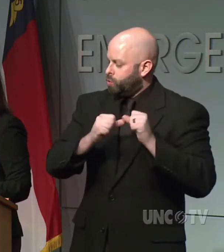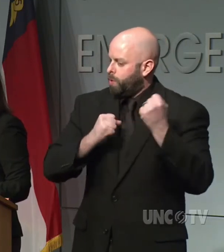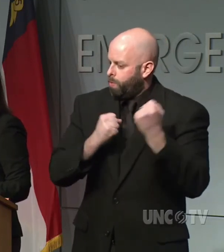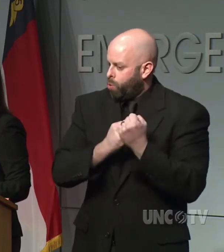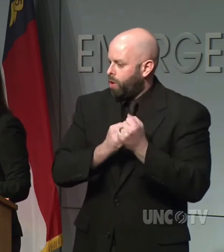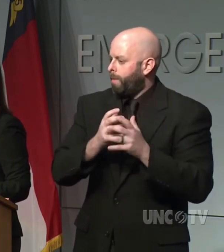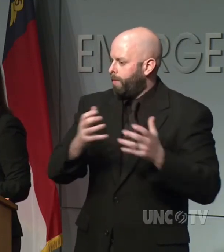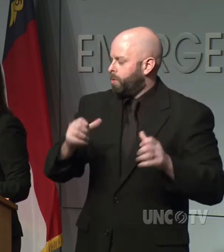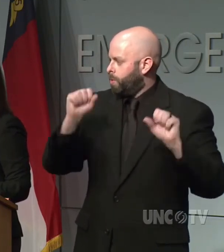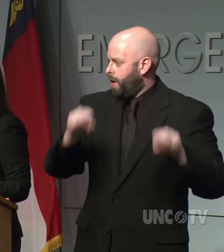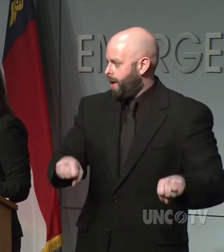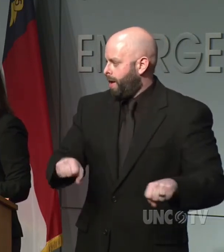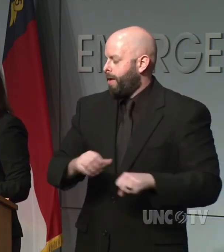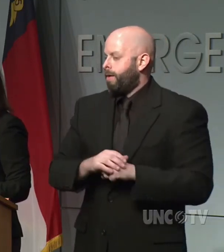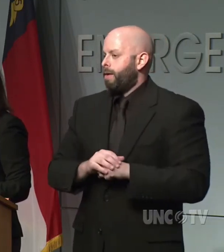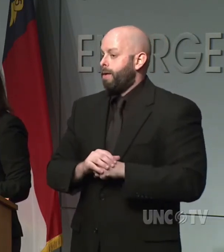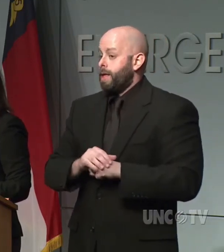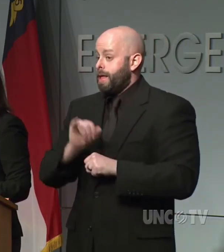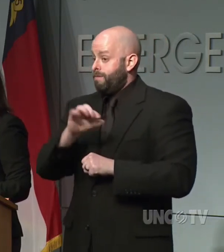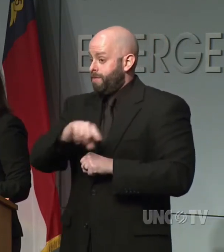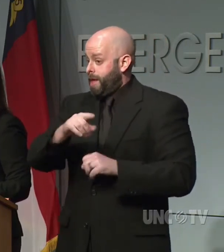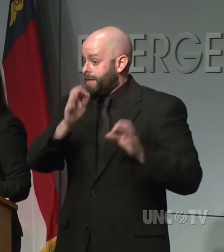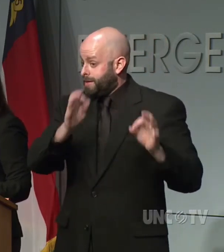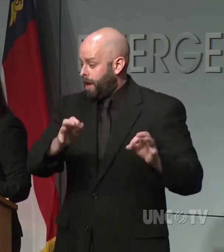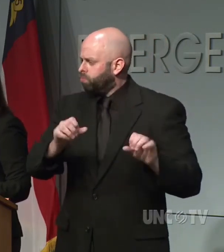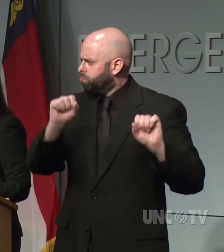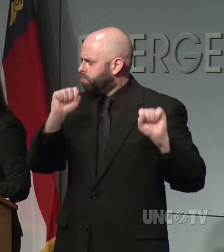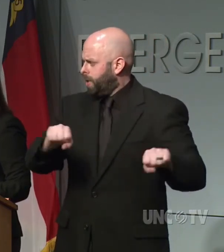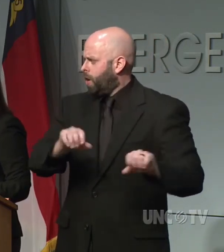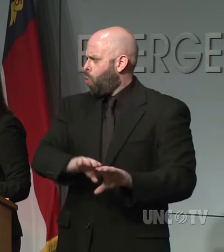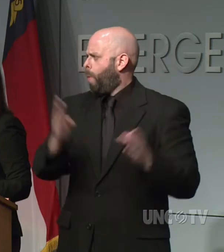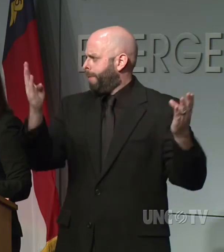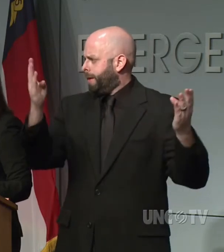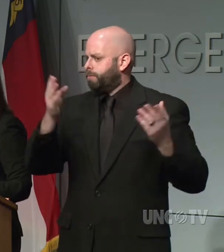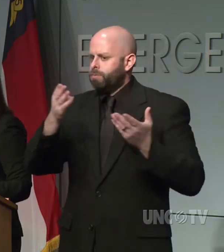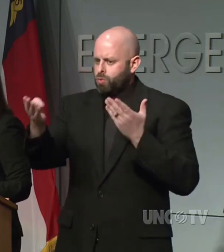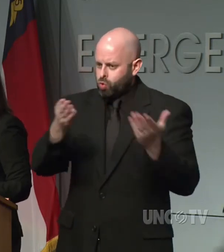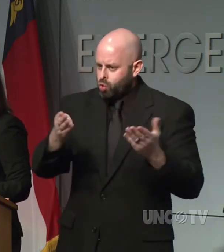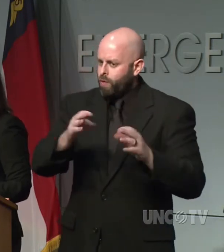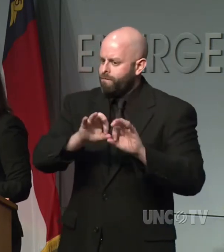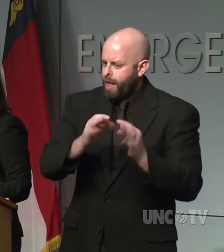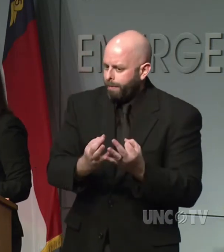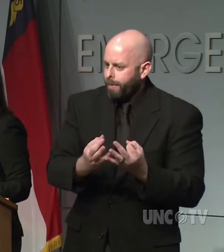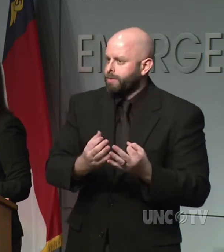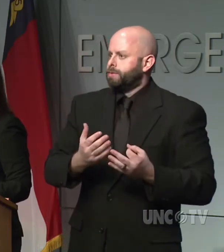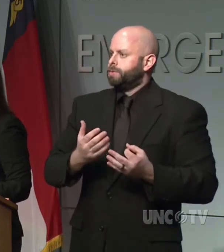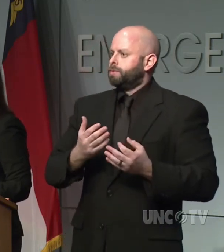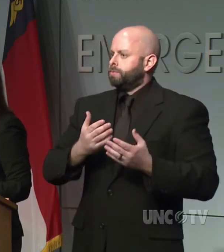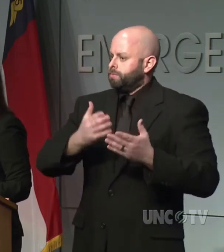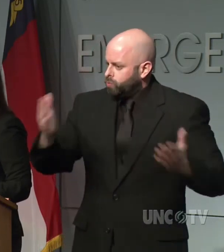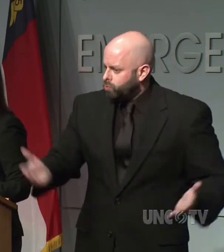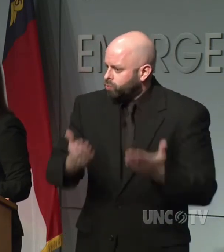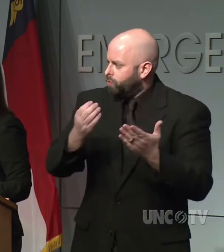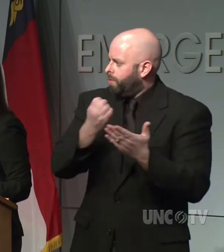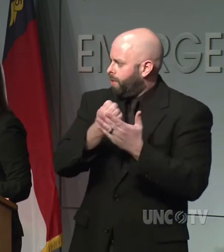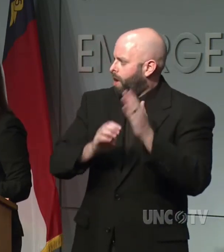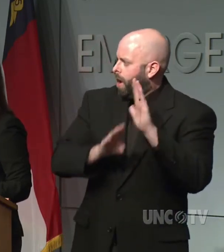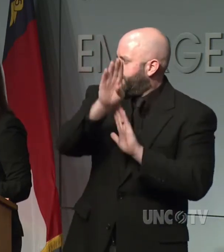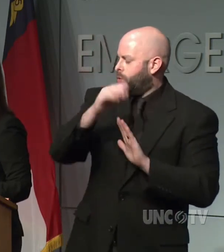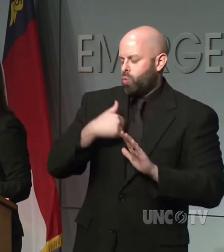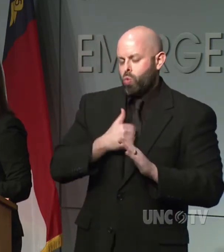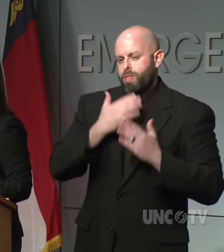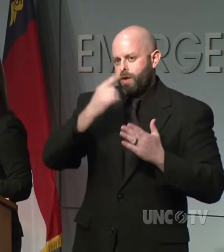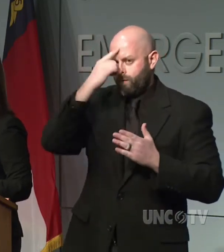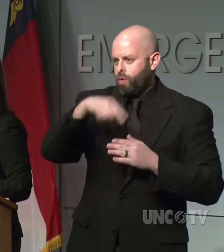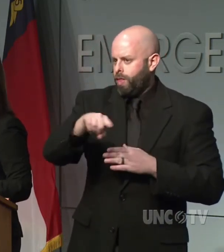those who decide that they can remain open to serve our families to fuel our economy we're so grateful to